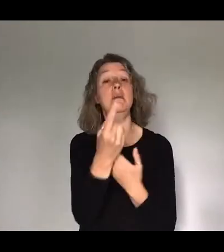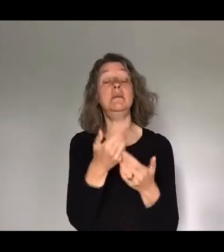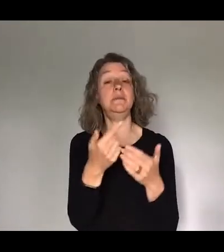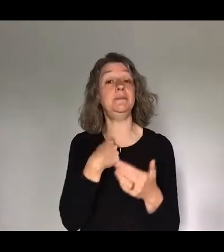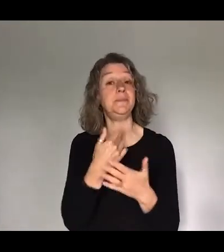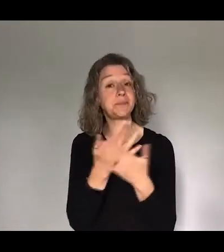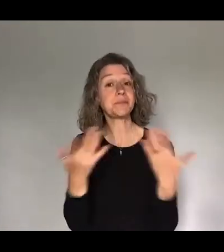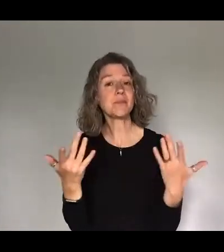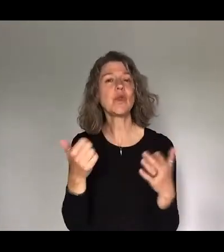rap